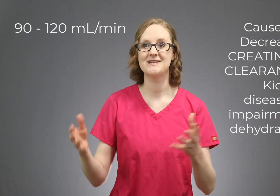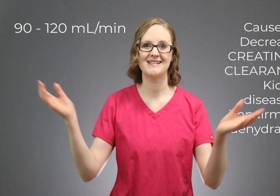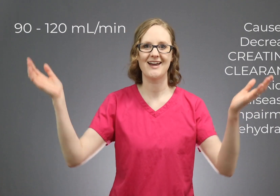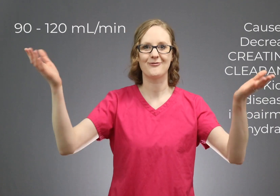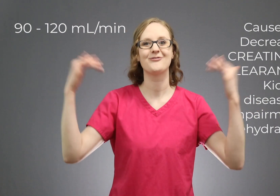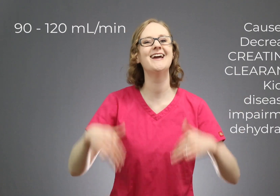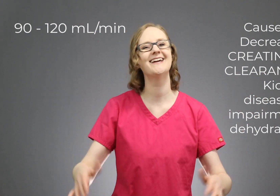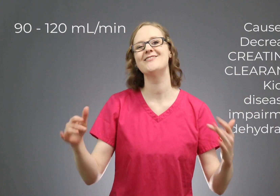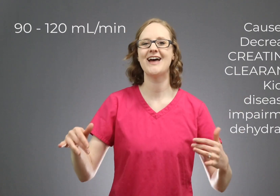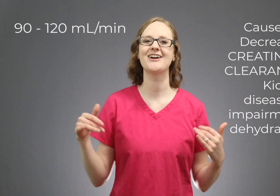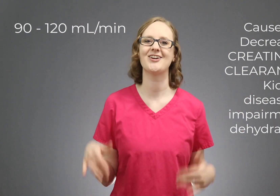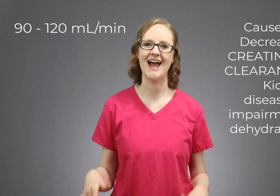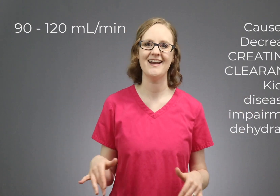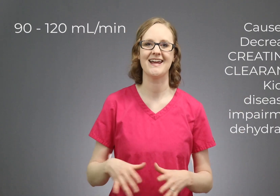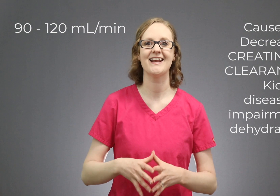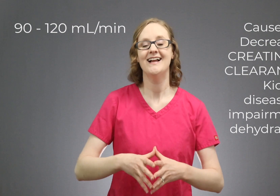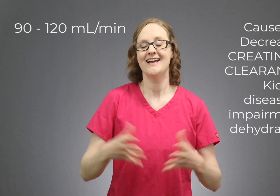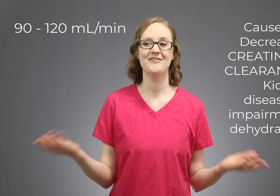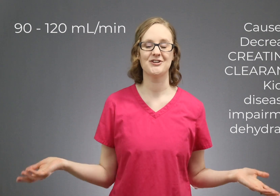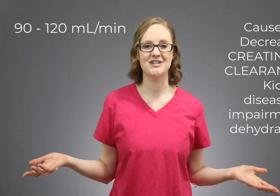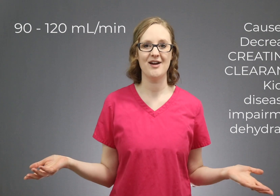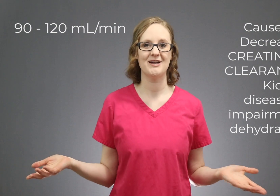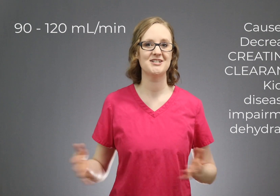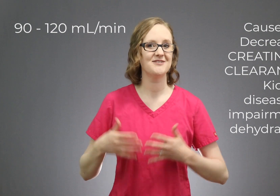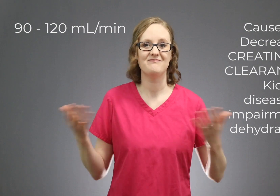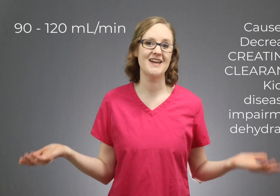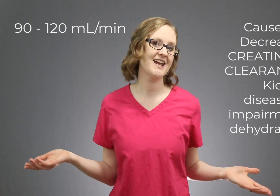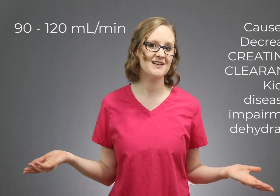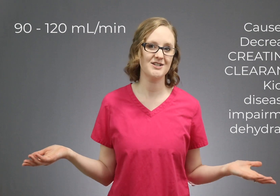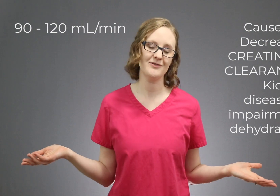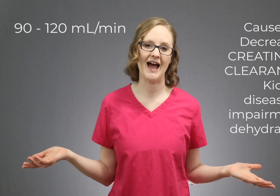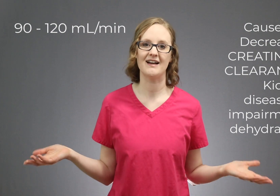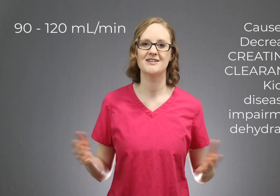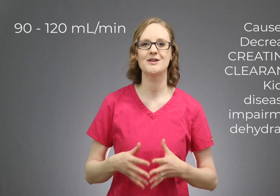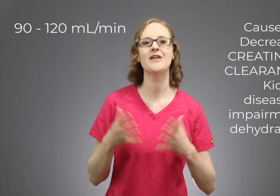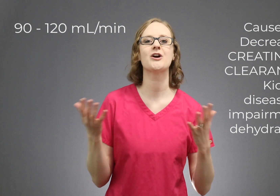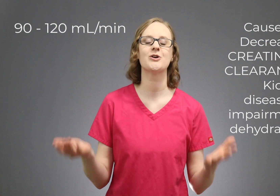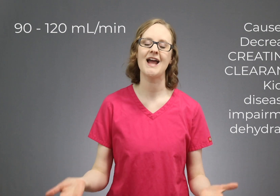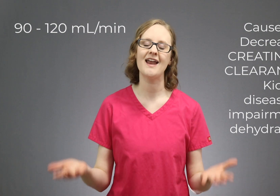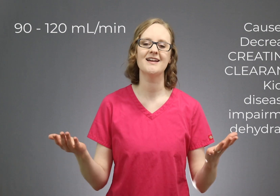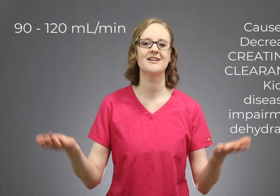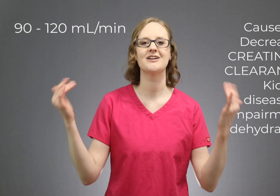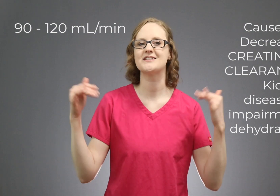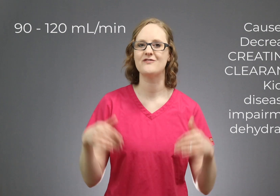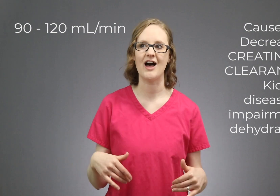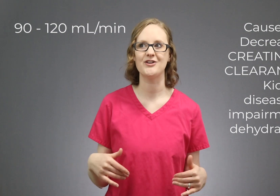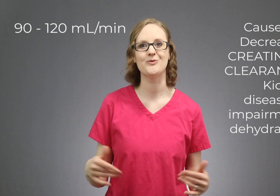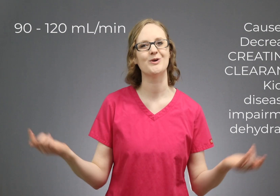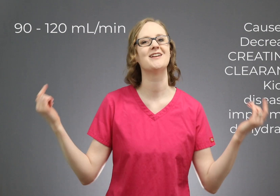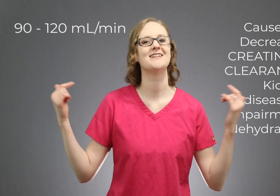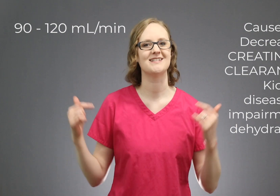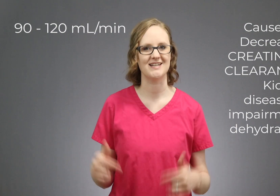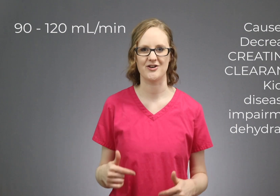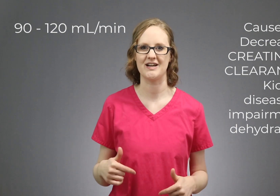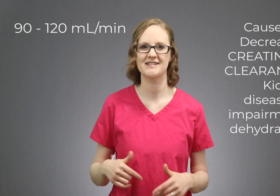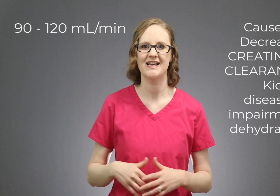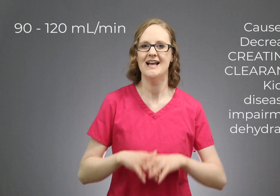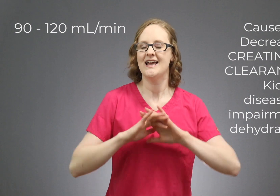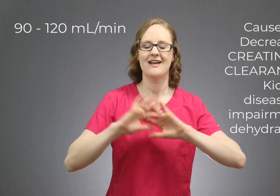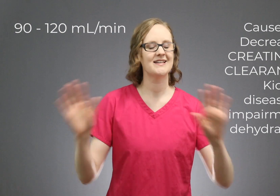is to get rid of that creatinine, if they're damaged, they can't do that. So that creatinine clearance value would decrease. Now